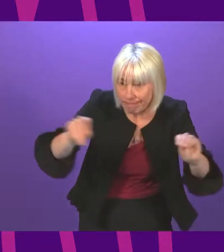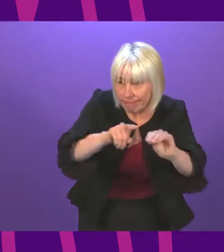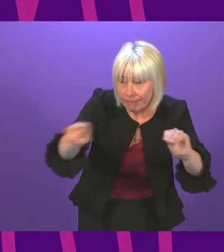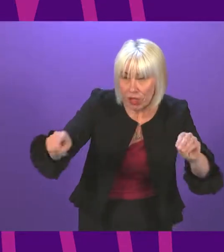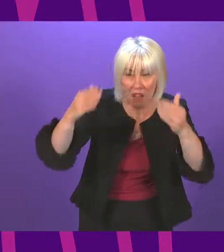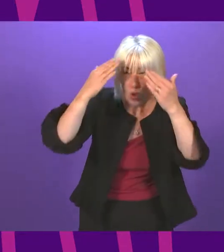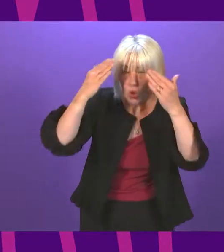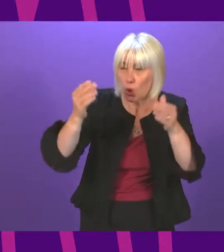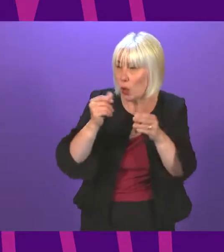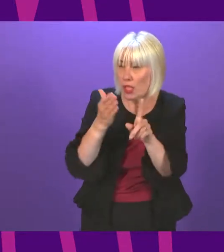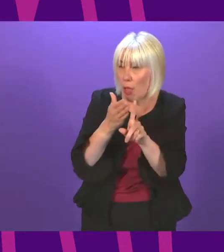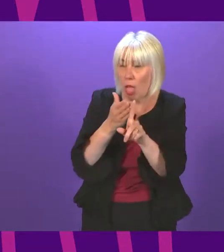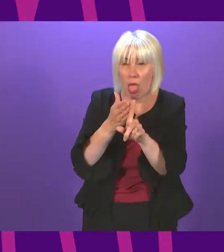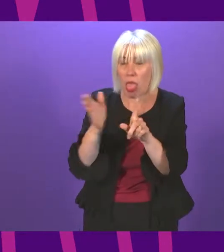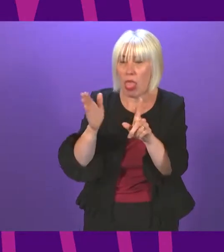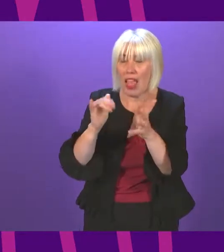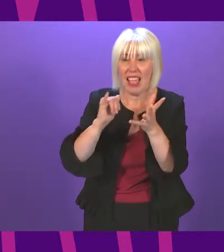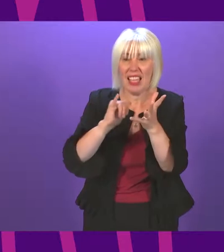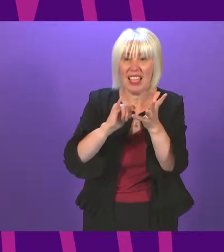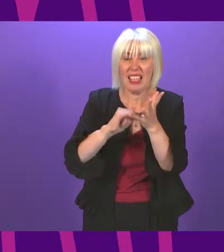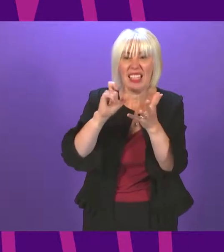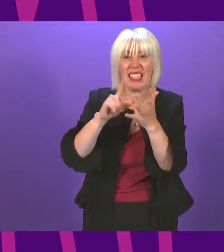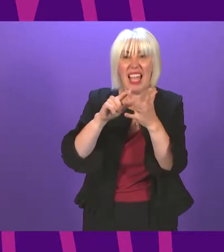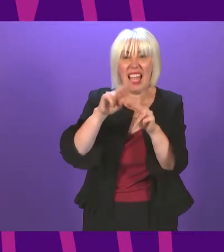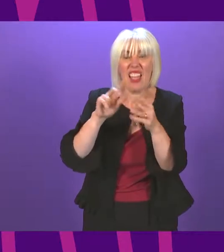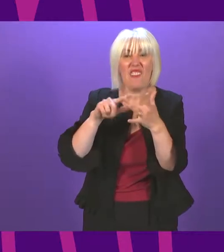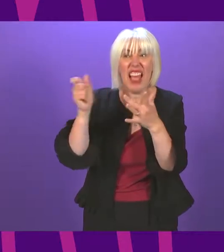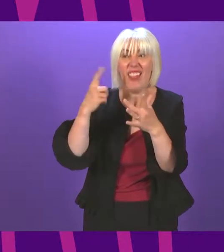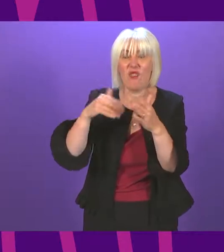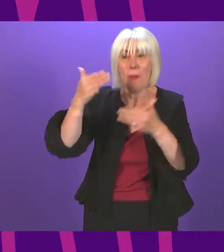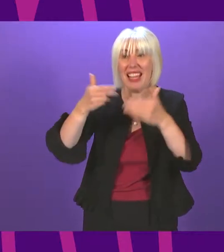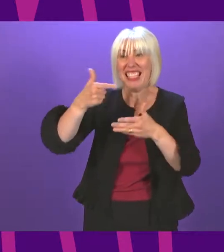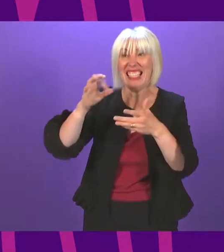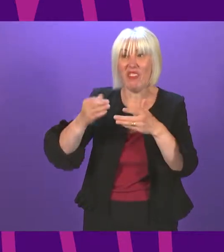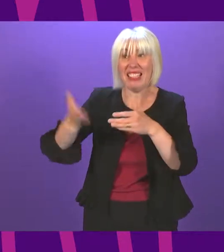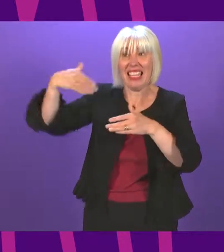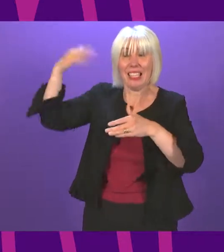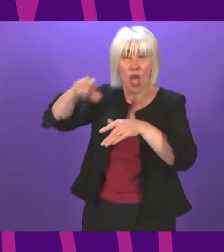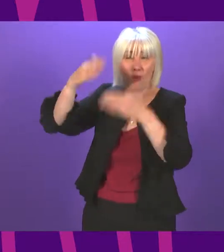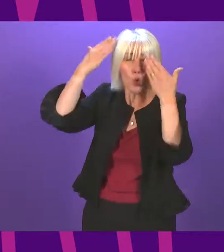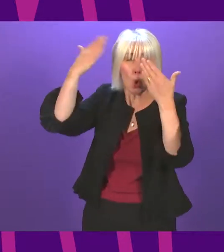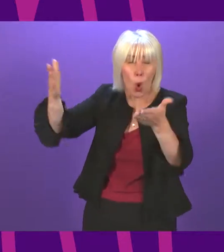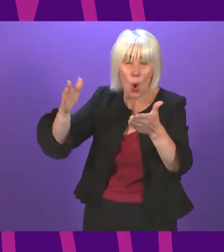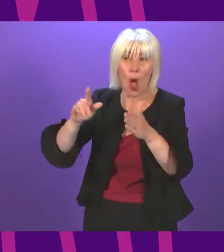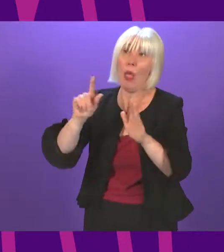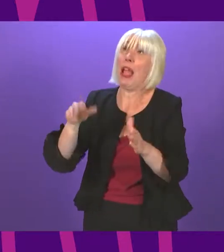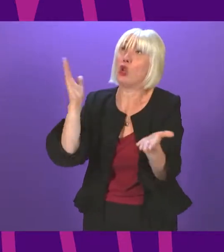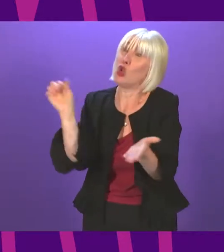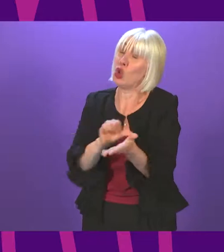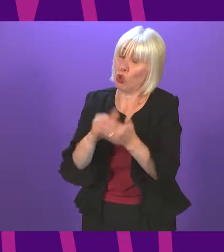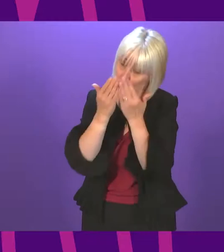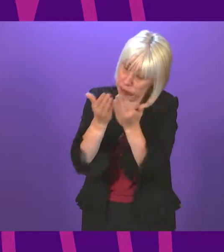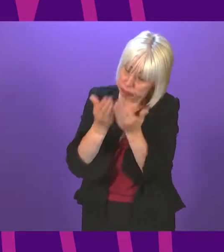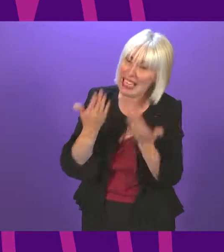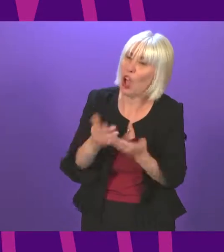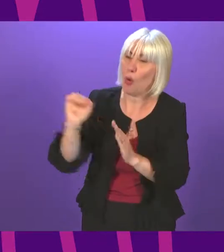obscure 1970s science fiction before now, please be ready for that to change. And I'm not just talking about Doctor Who. We should probably swat up on